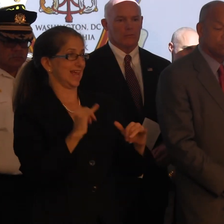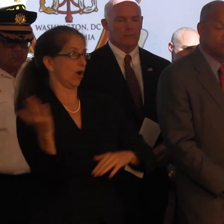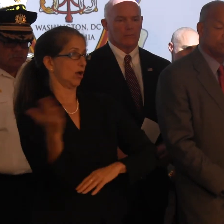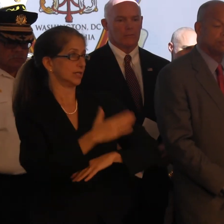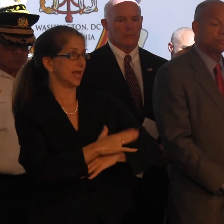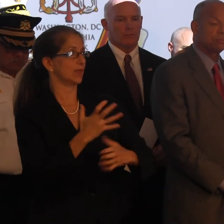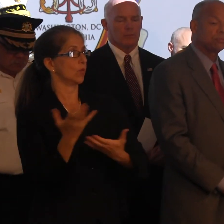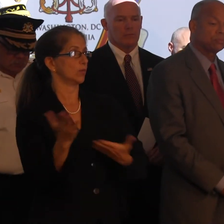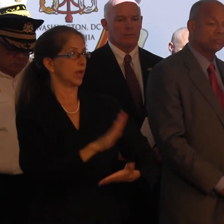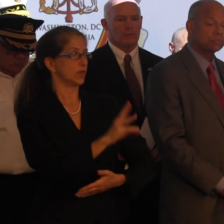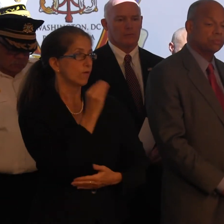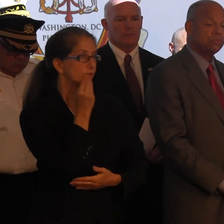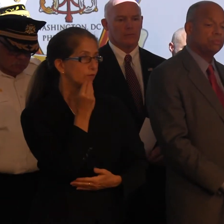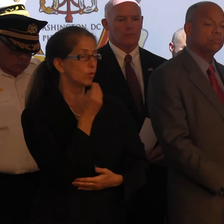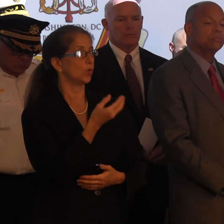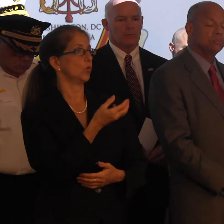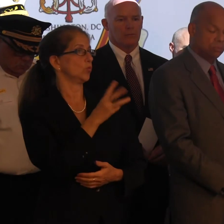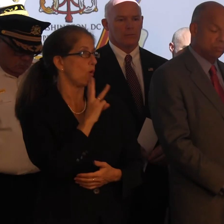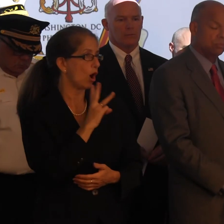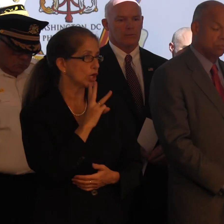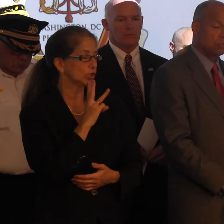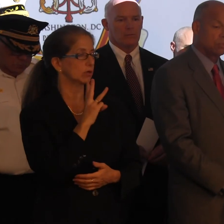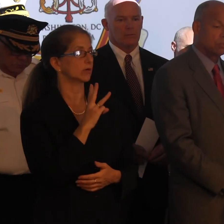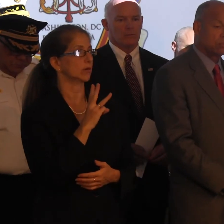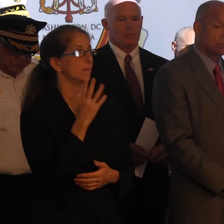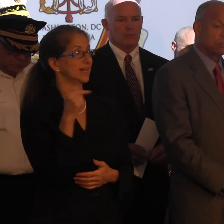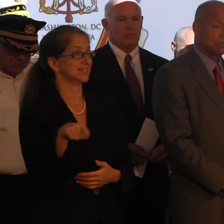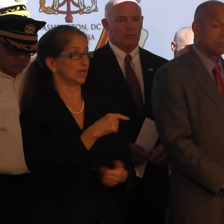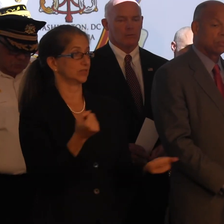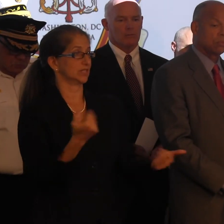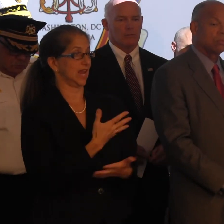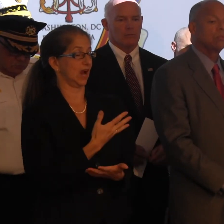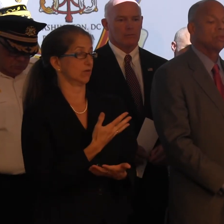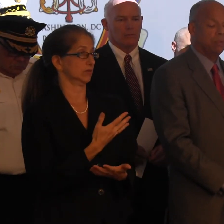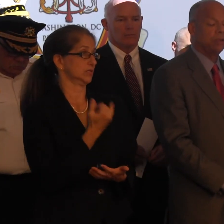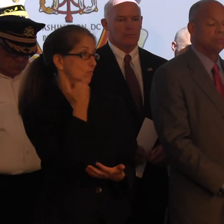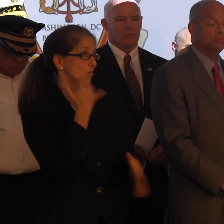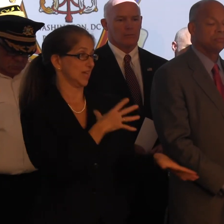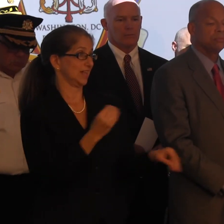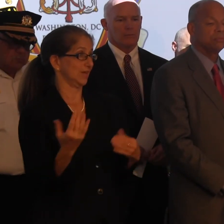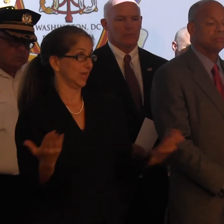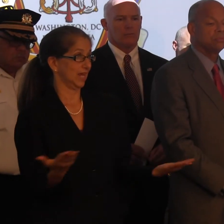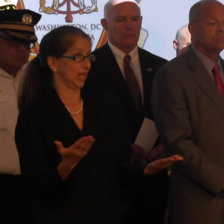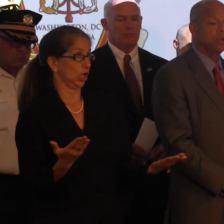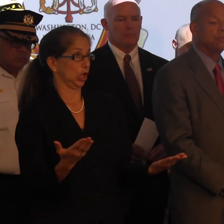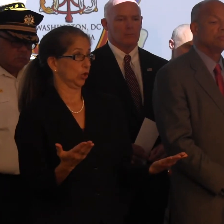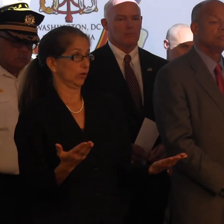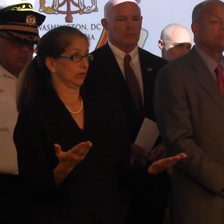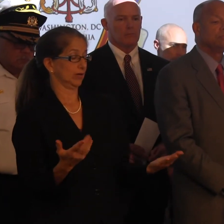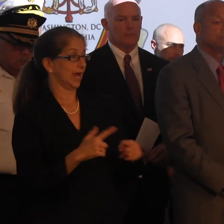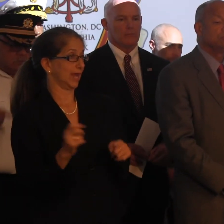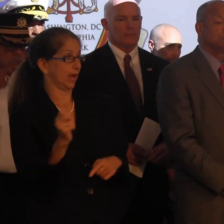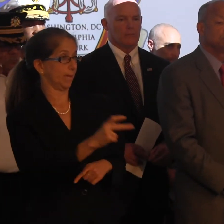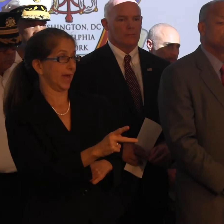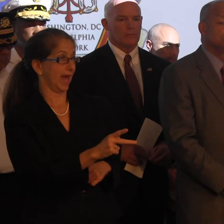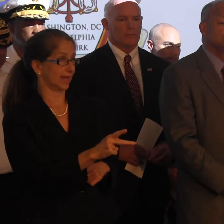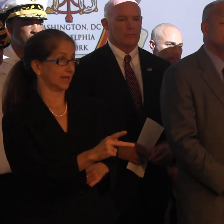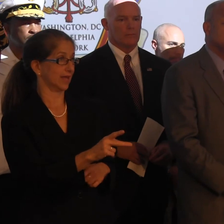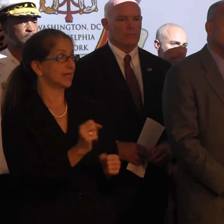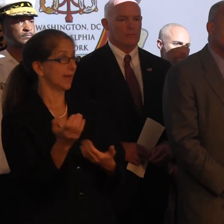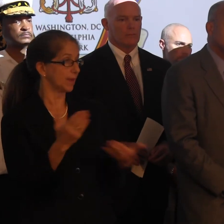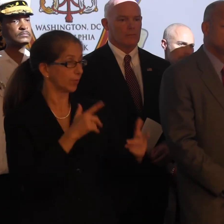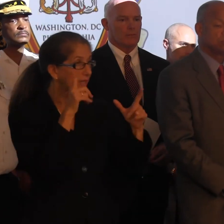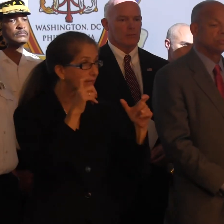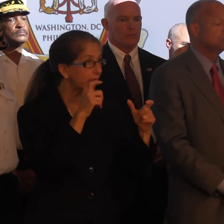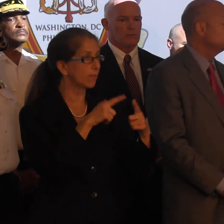They want to bring food and water because they're scared. They don't want know that if I leave this spot, it's not going to be available. Got it. What's the question? bring